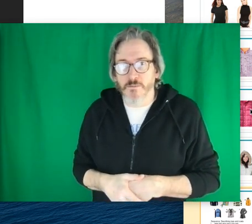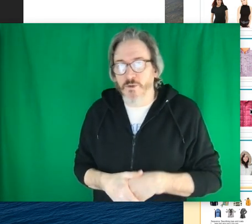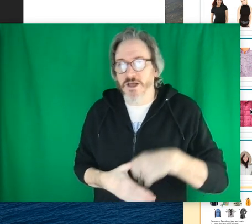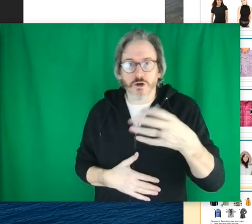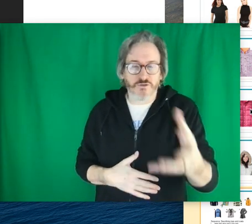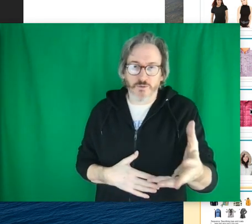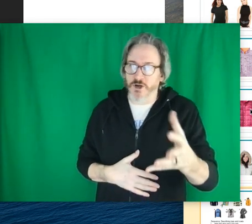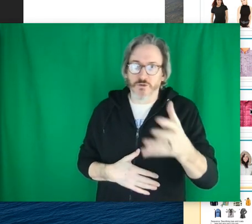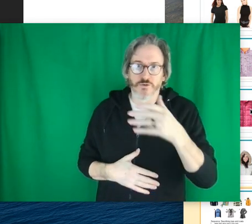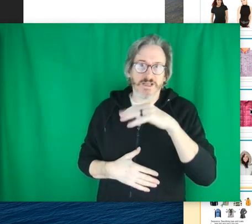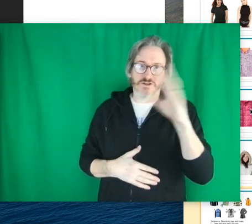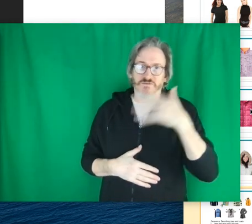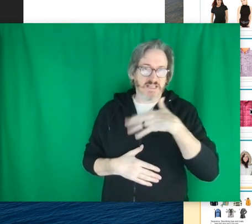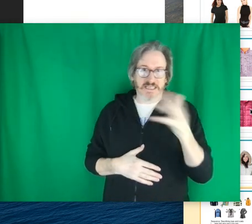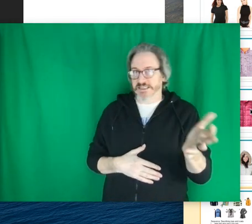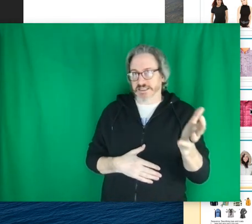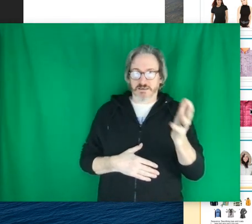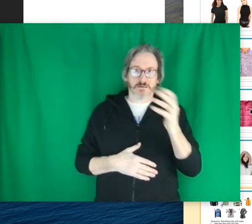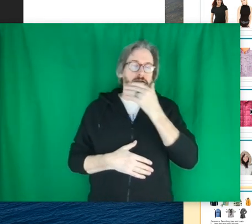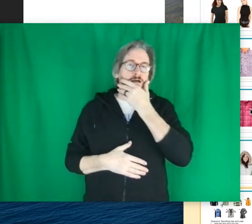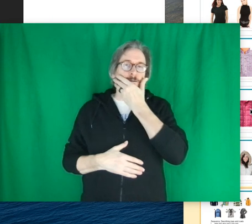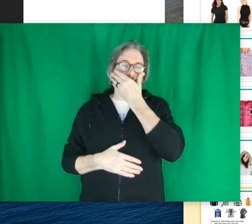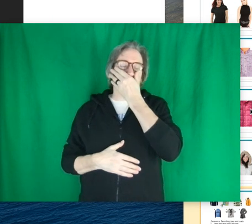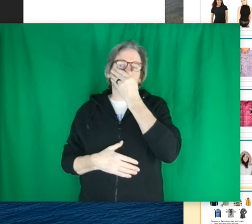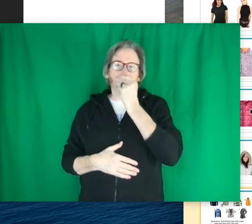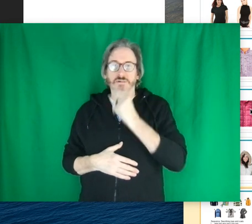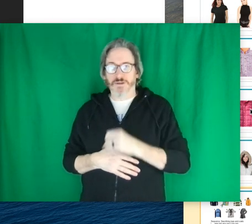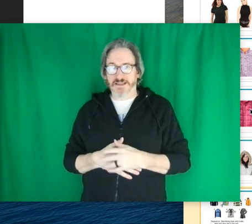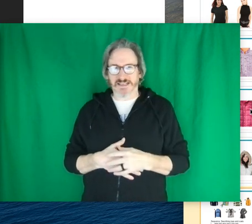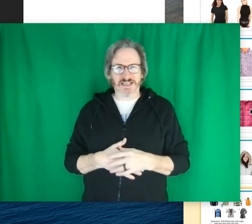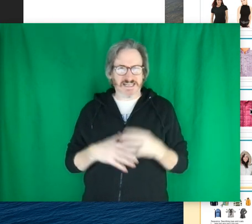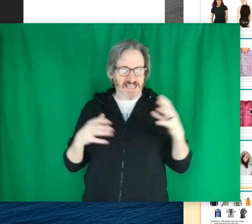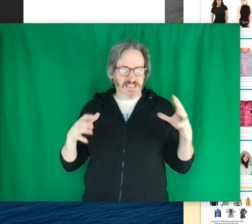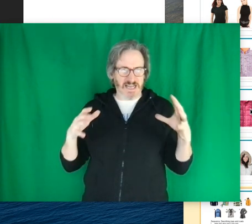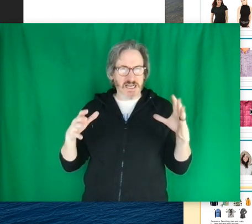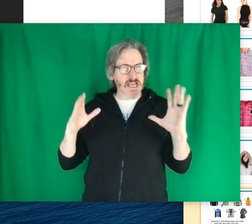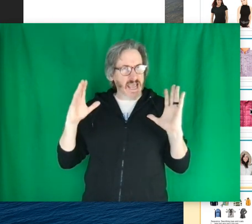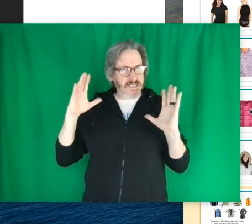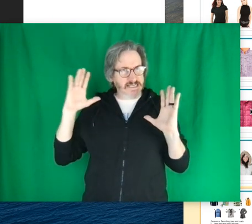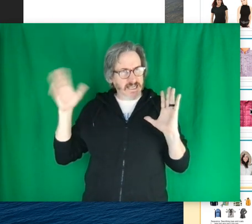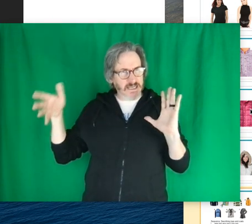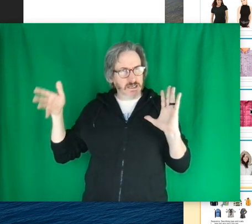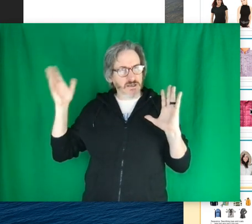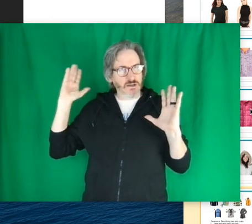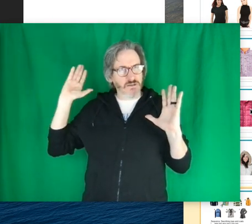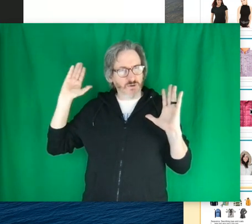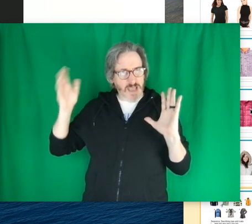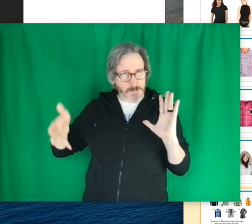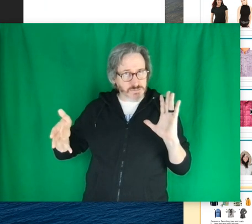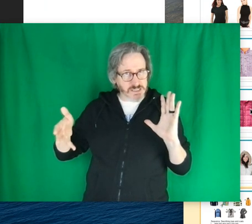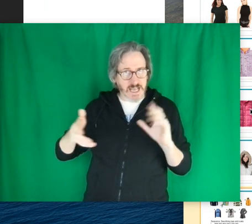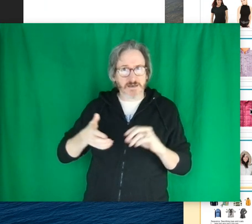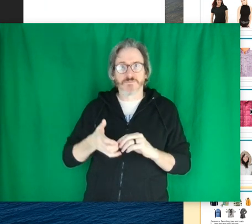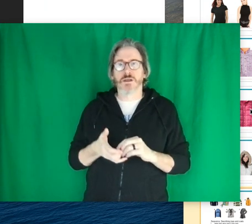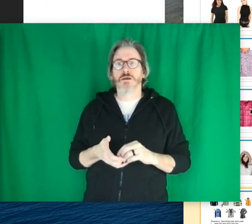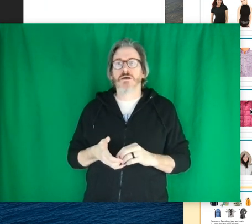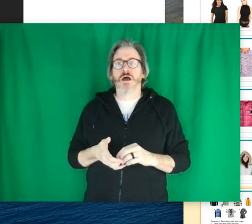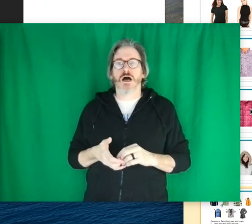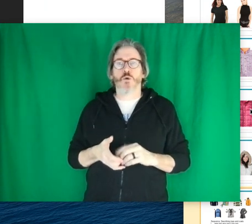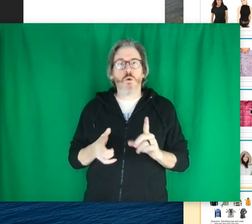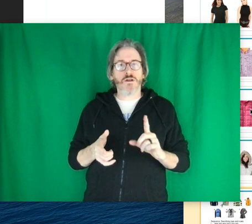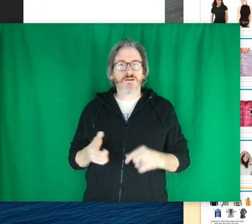So we could go through and go through each of these, but that's going to take a lot, and it's in the vocab slide.